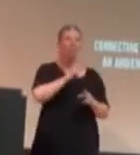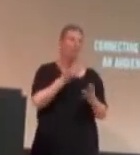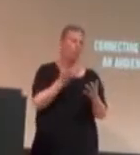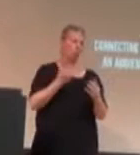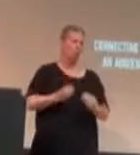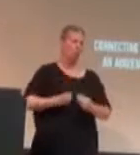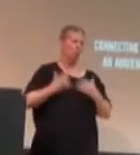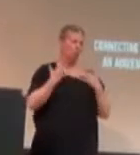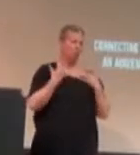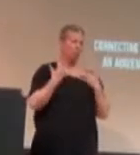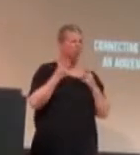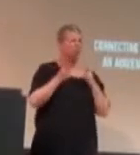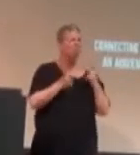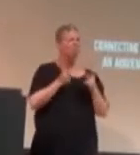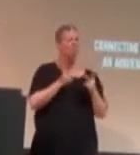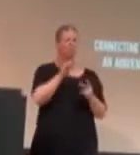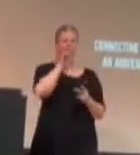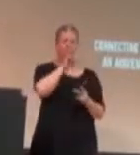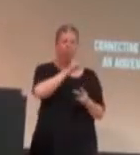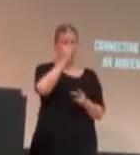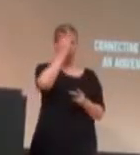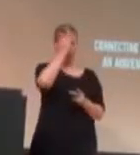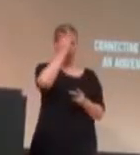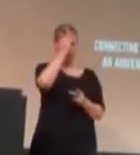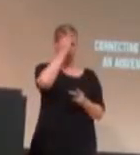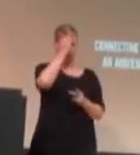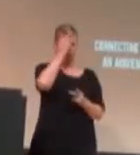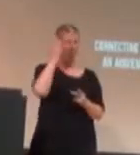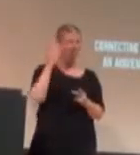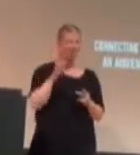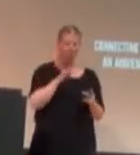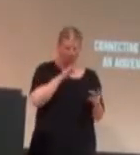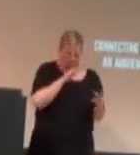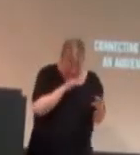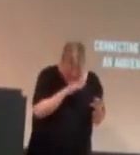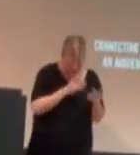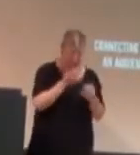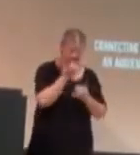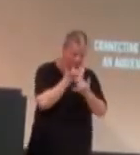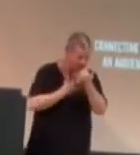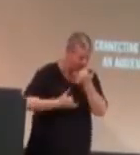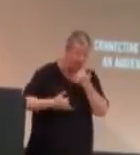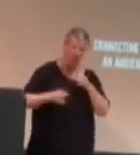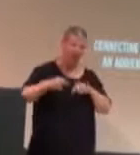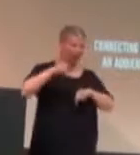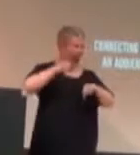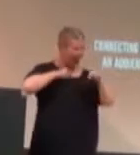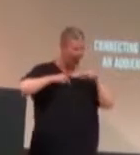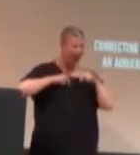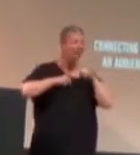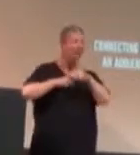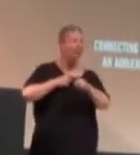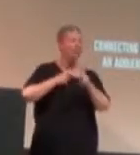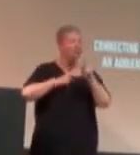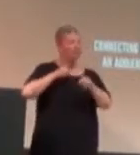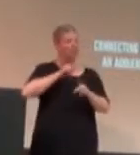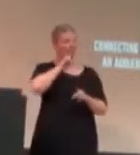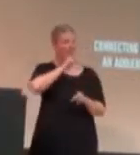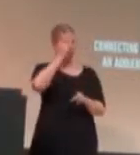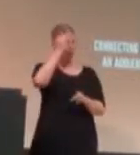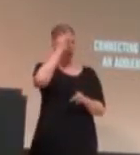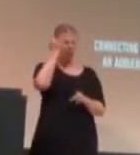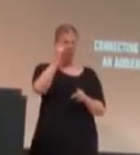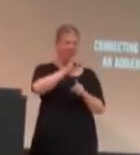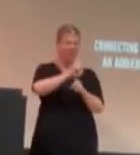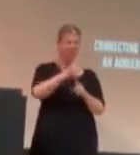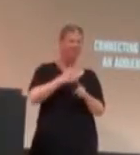and they crave the feeling of knowing that... In... in... They crave the feeling of knowing that the impossible is possible.